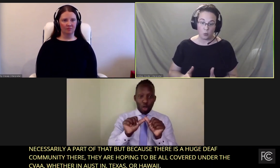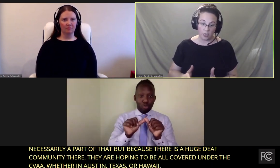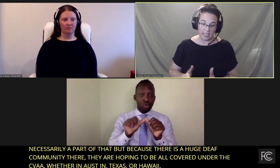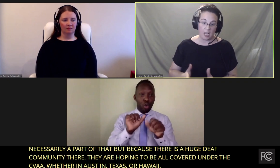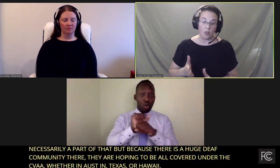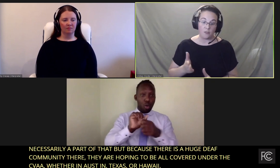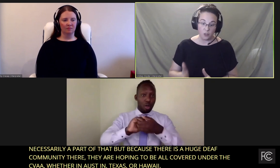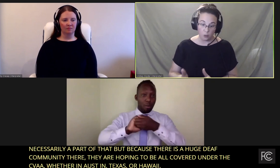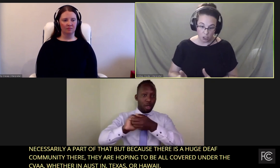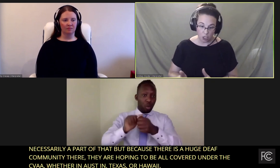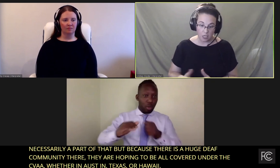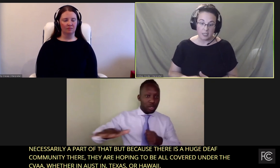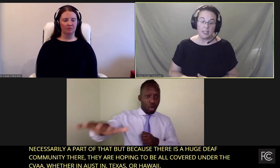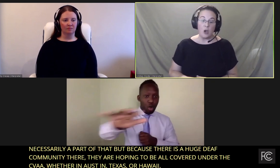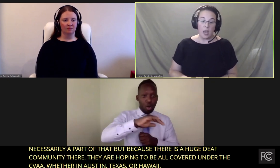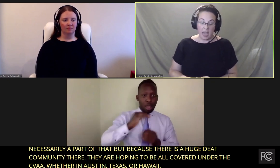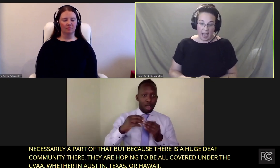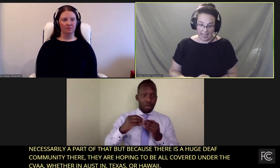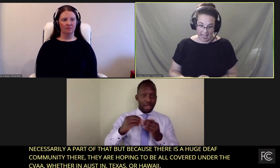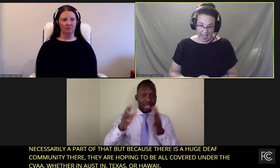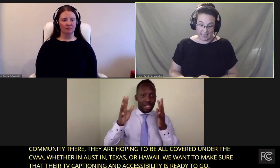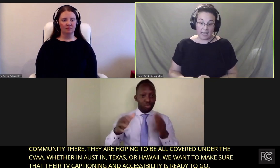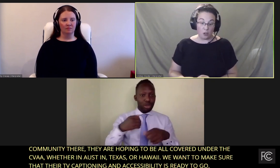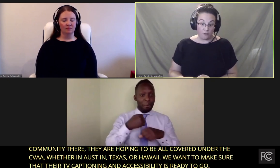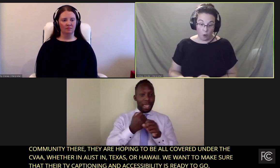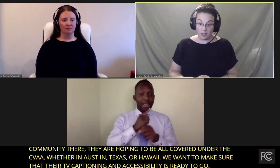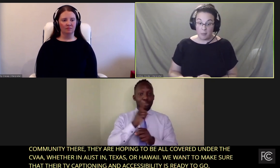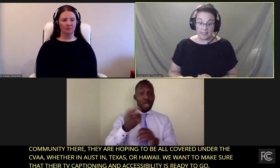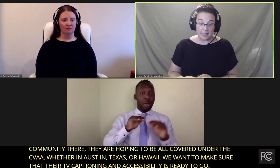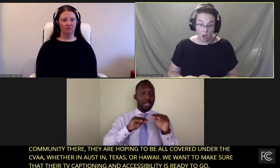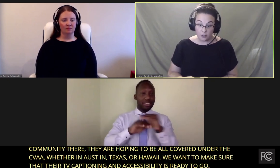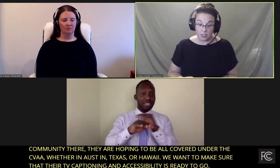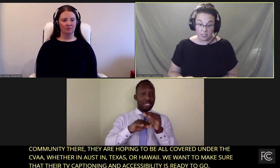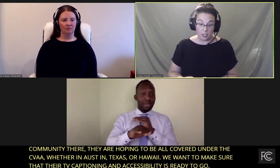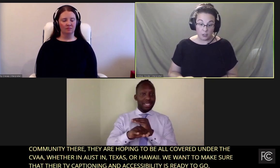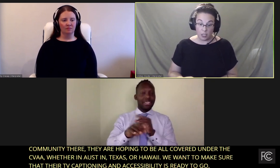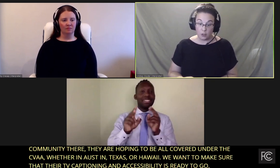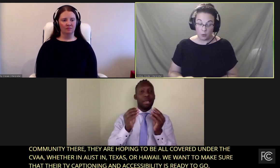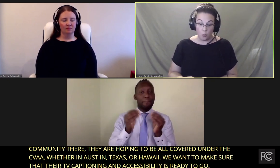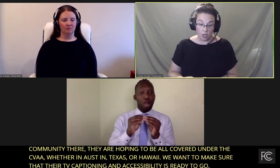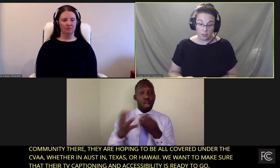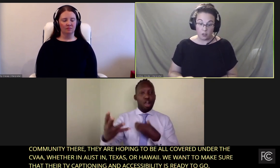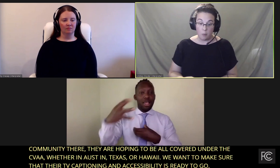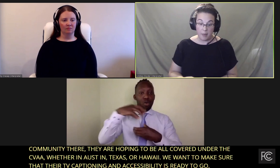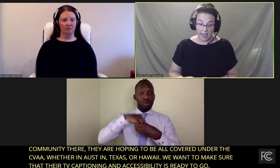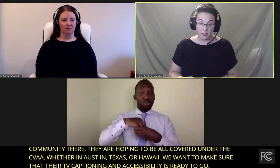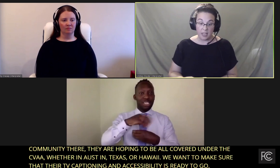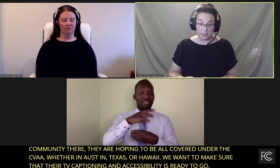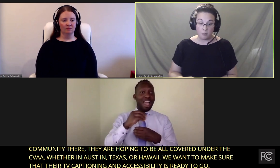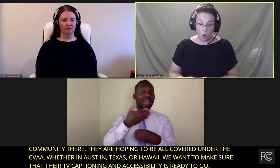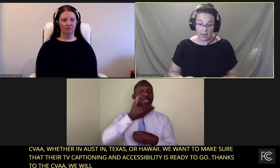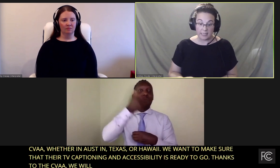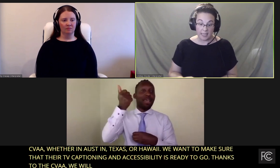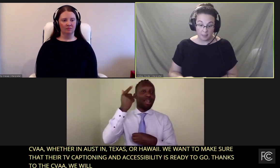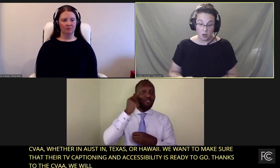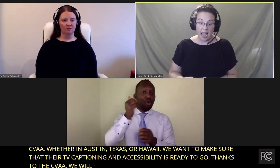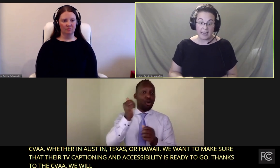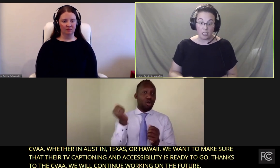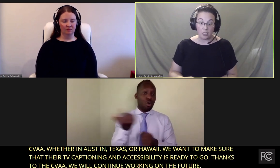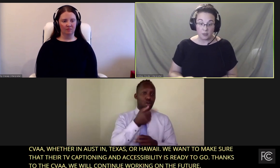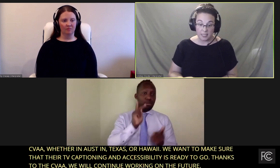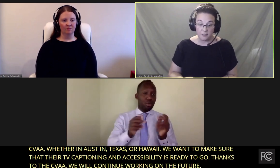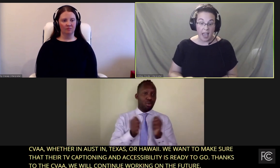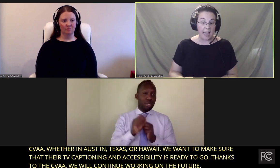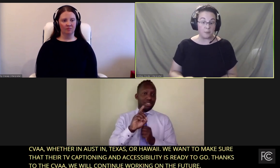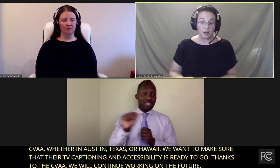that we will continue working on the future. And I look forward myself to continuing to work to make things more accessible